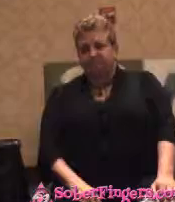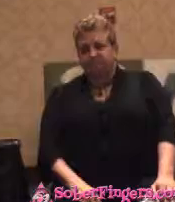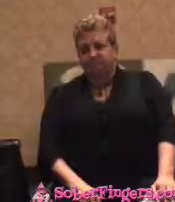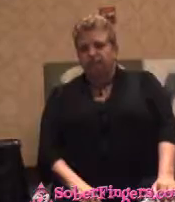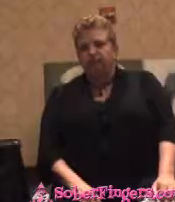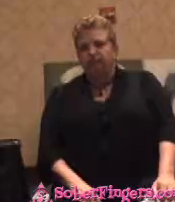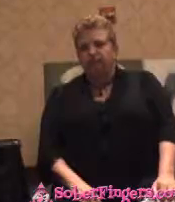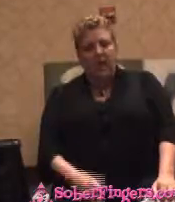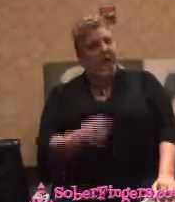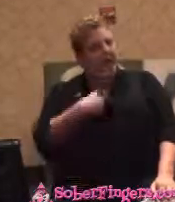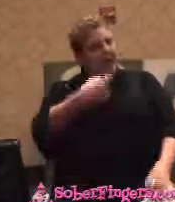I'm an alcoholic.